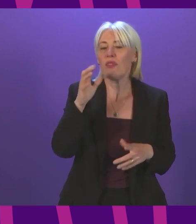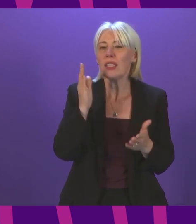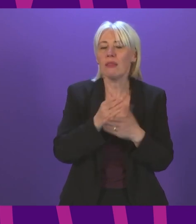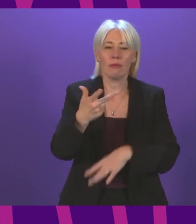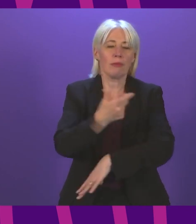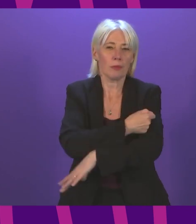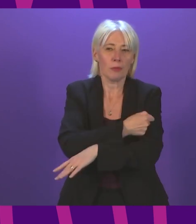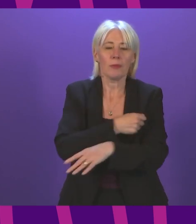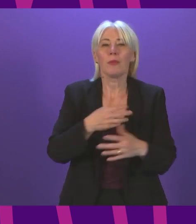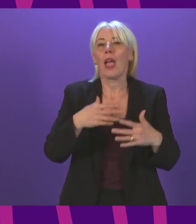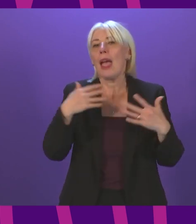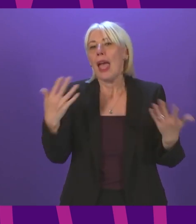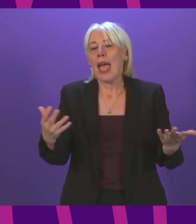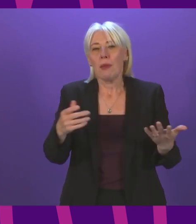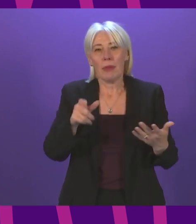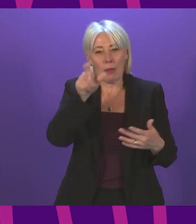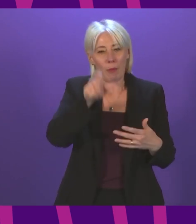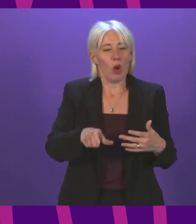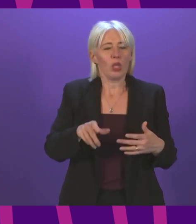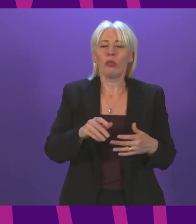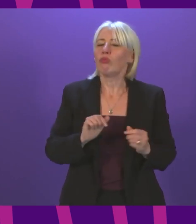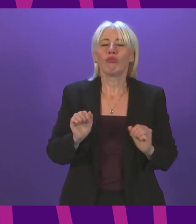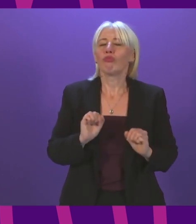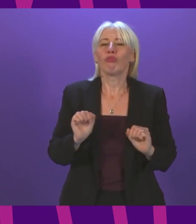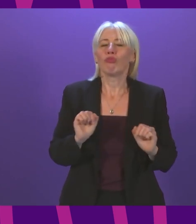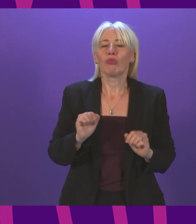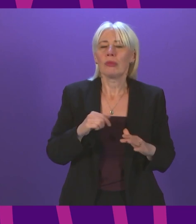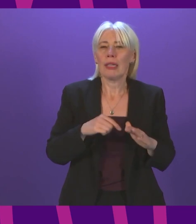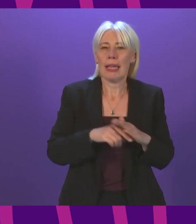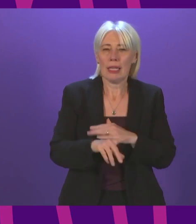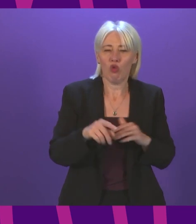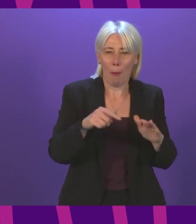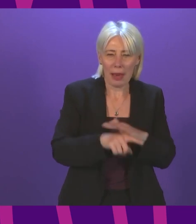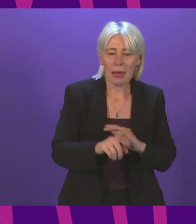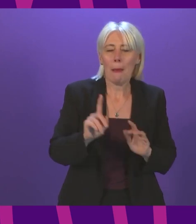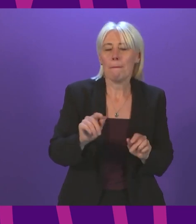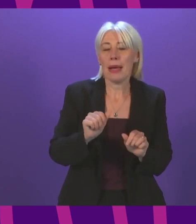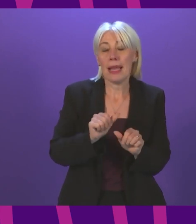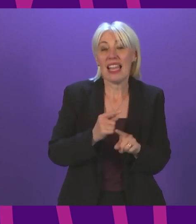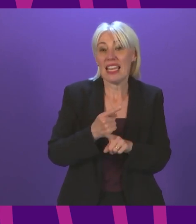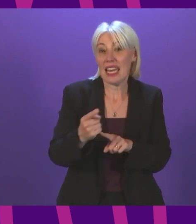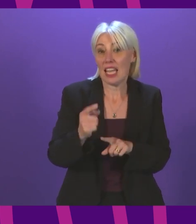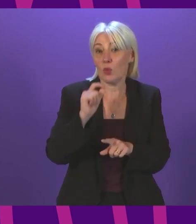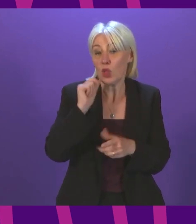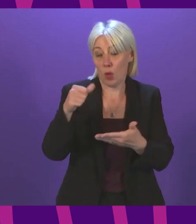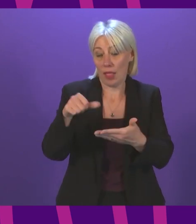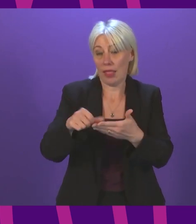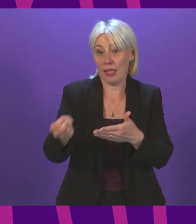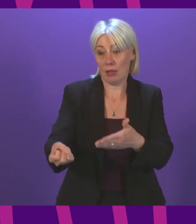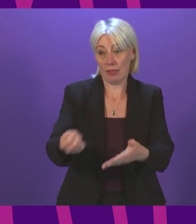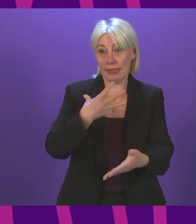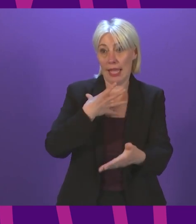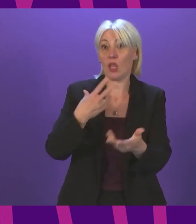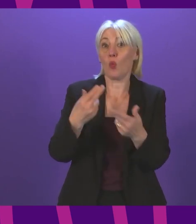Secondly, for any young person who doesn't take up that opportunity, they will, over the course of next week, be sent a letter with an appointment.